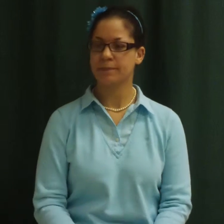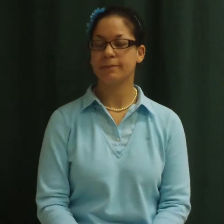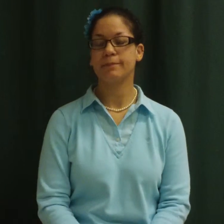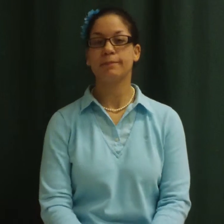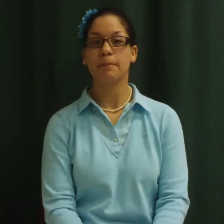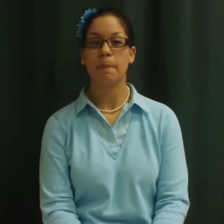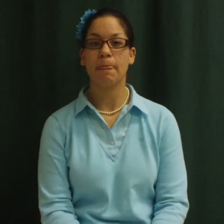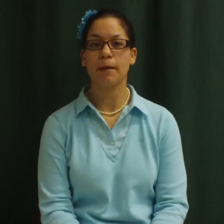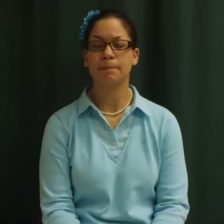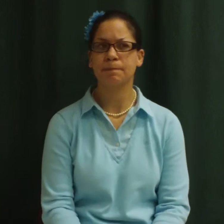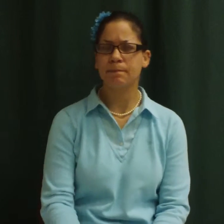Look around you.